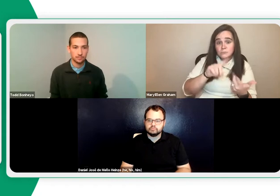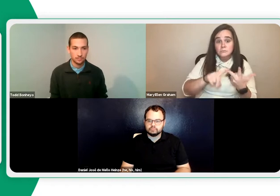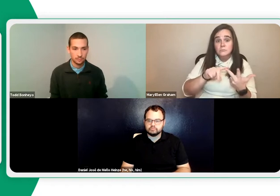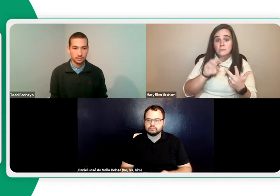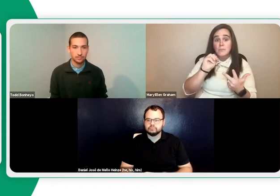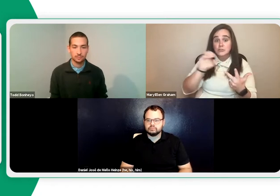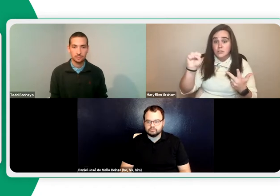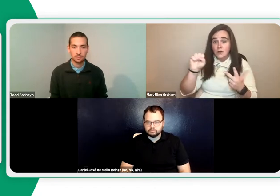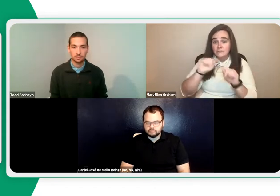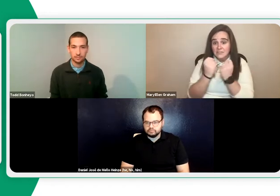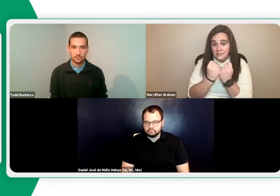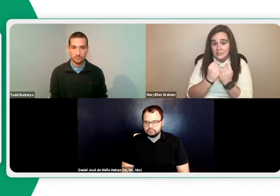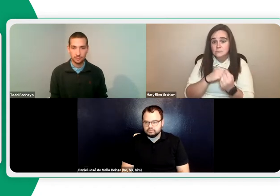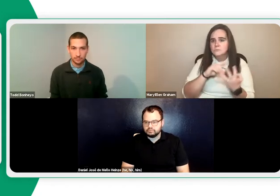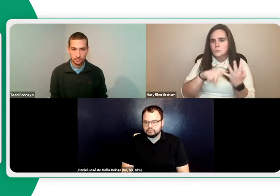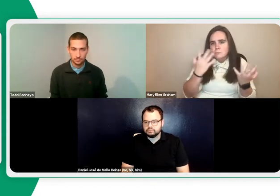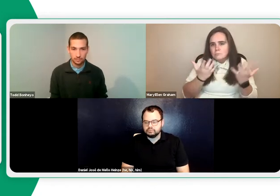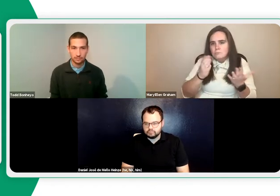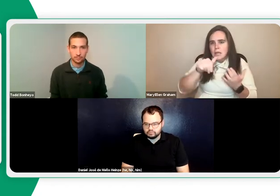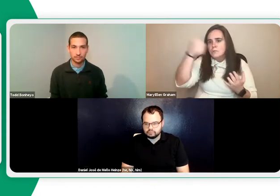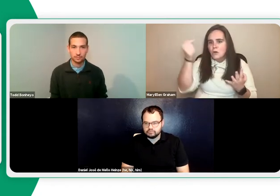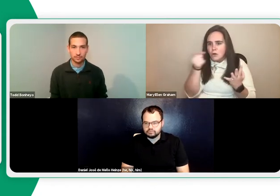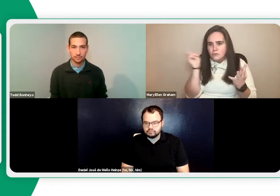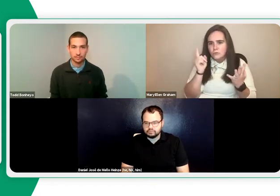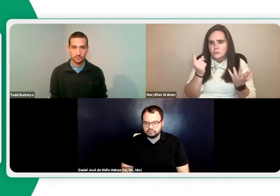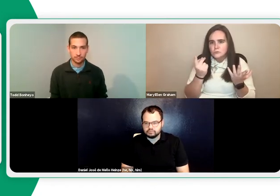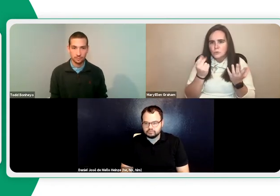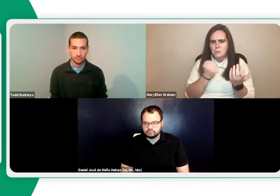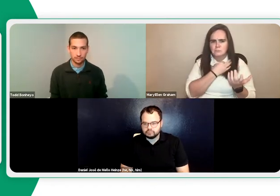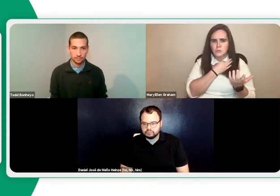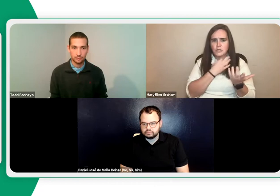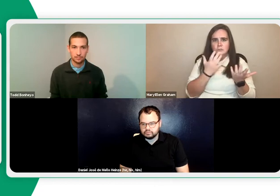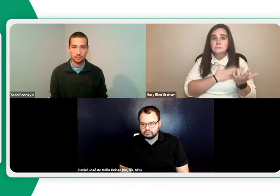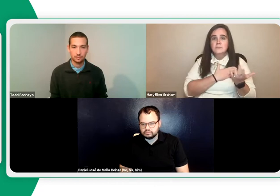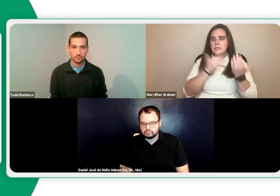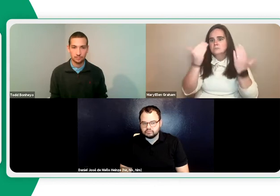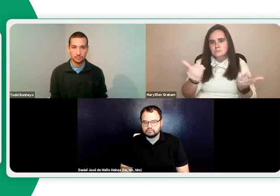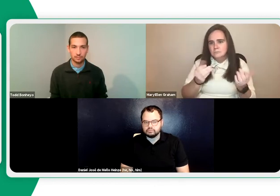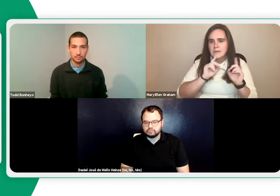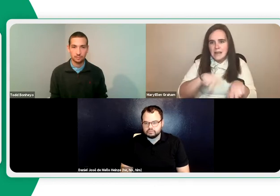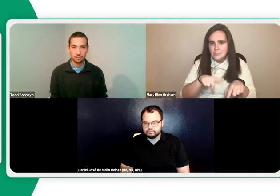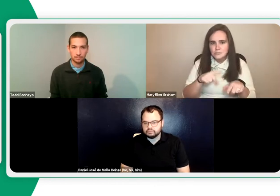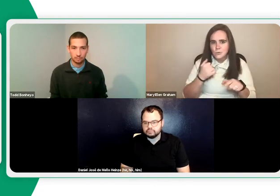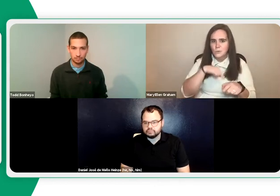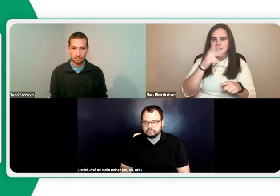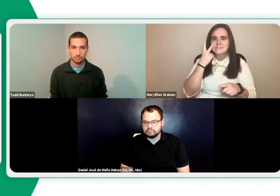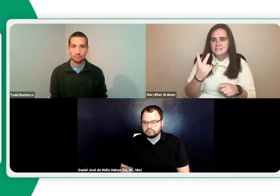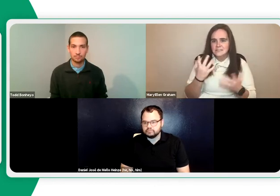Zoom, Microsoft Teams, or something else? We're curious. So, please go ahead